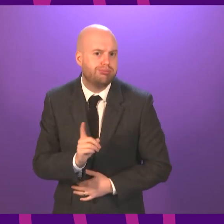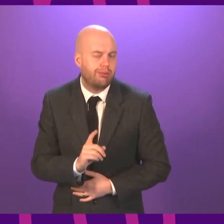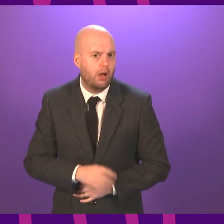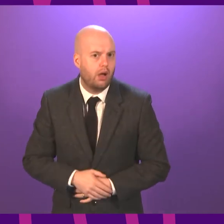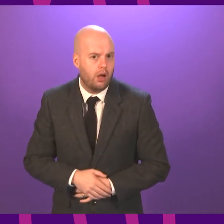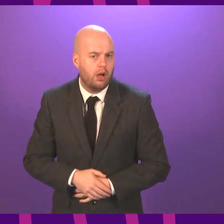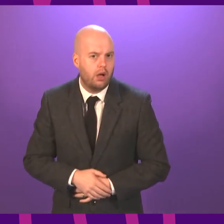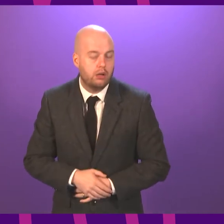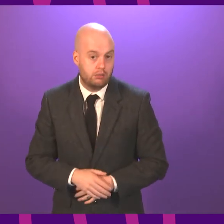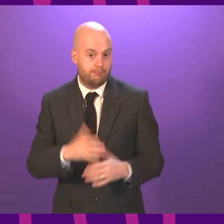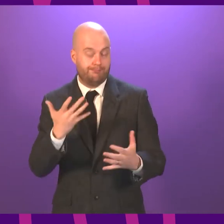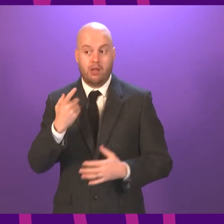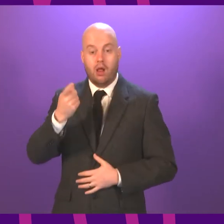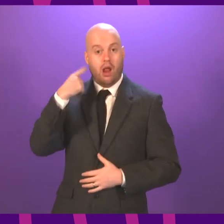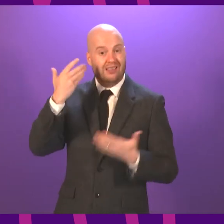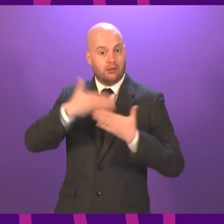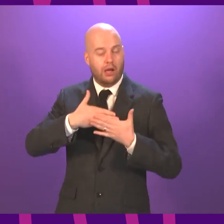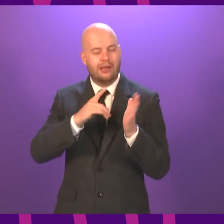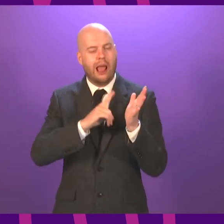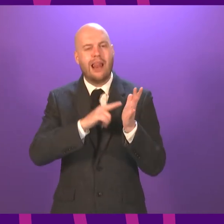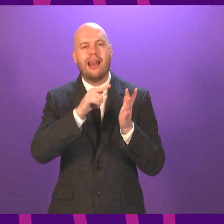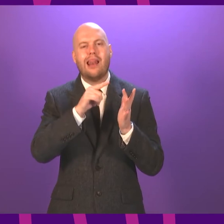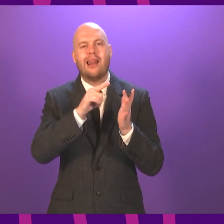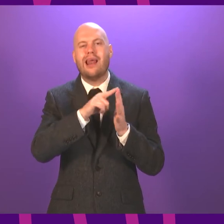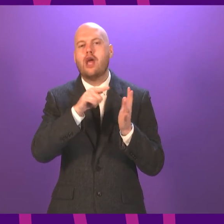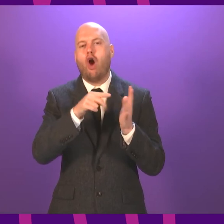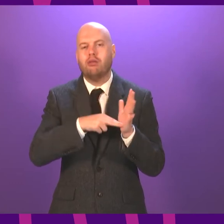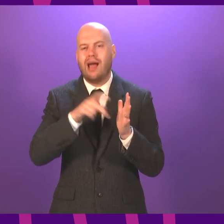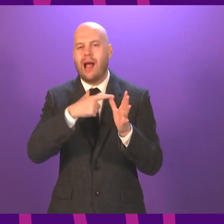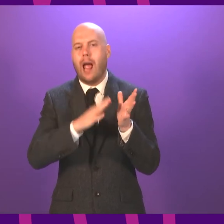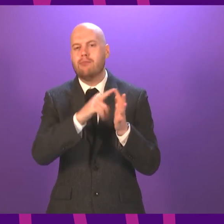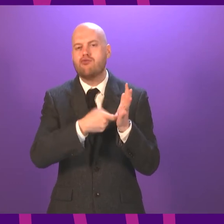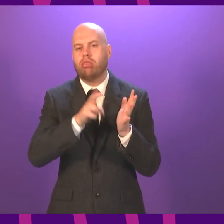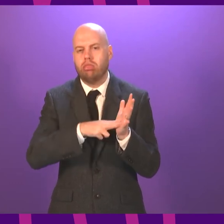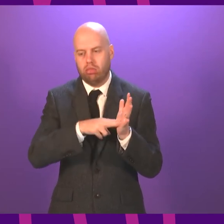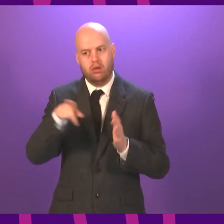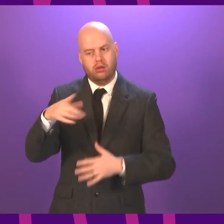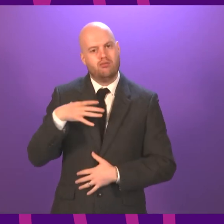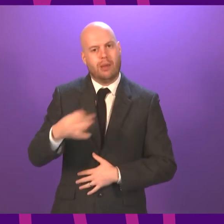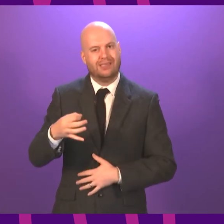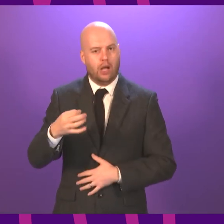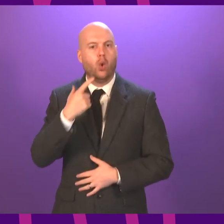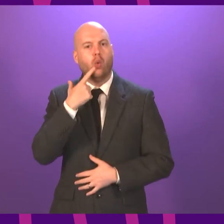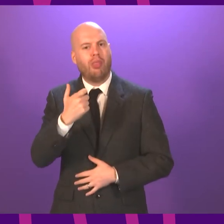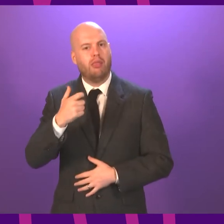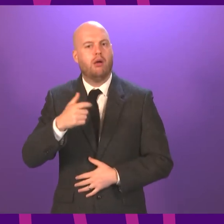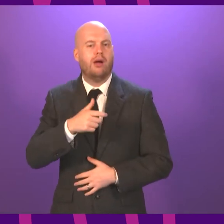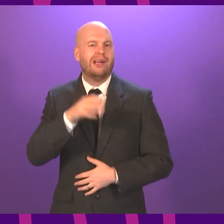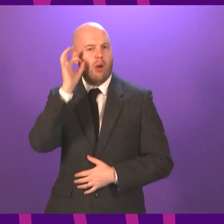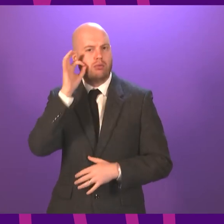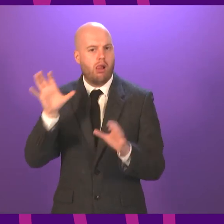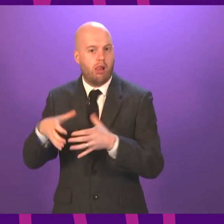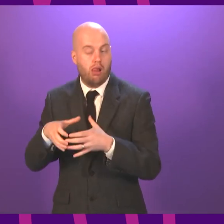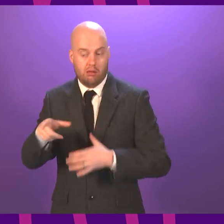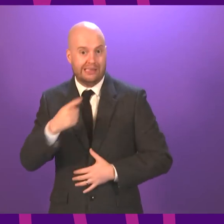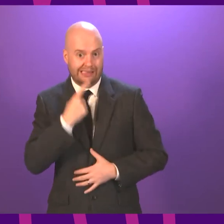Cameron of the Glasgow Youth Council said, and I quote, We are extremely angry at the people with authority, the